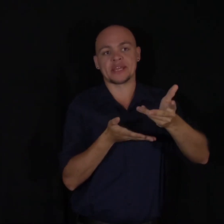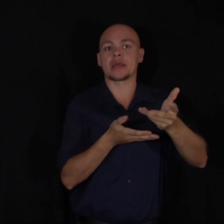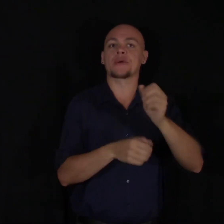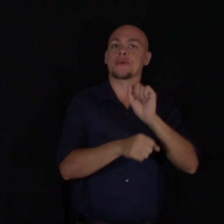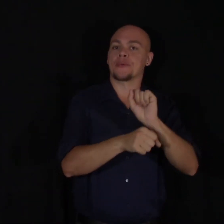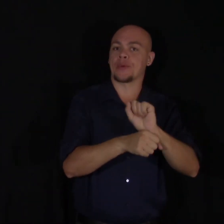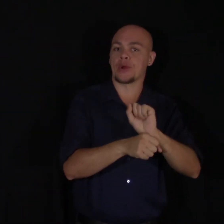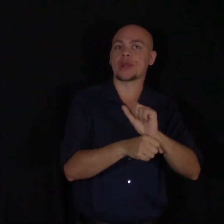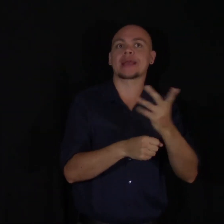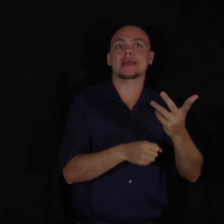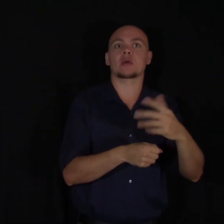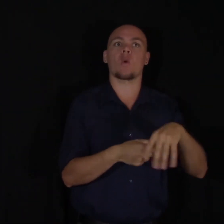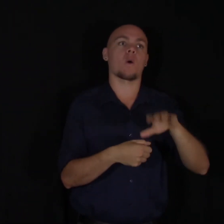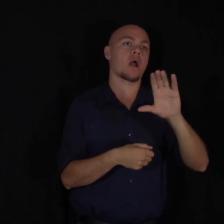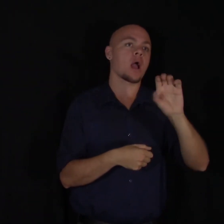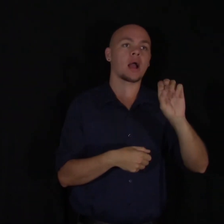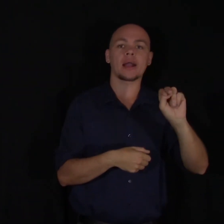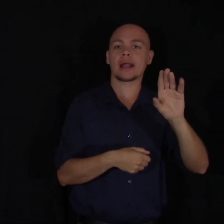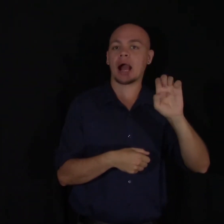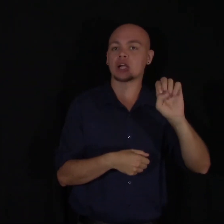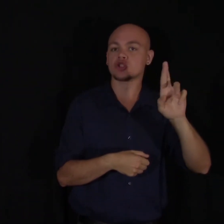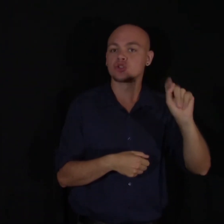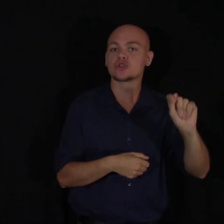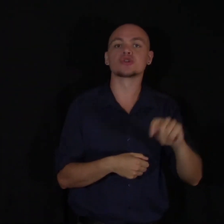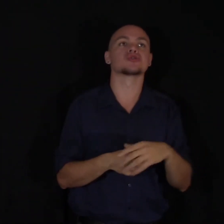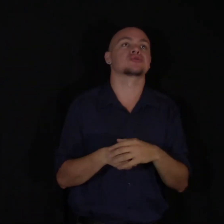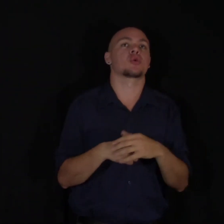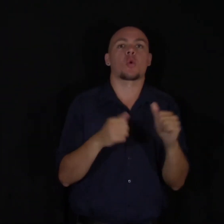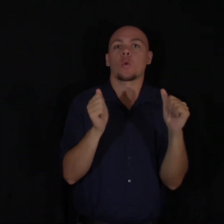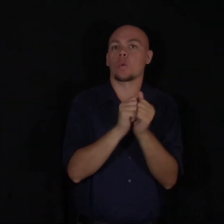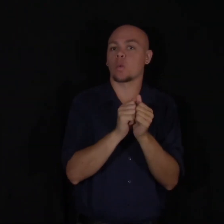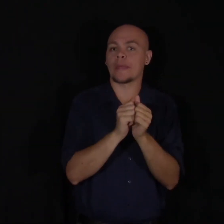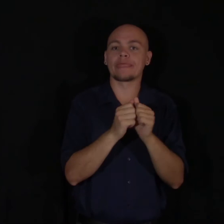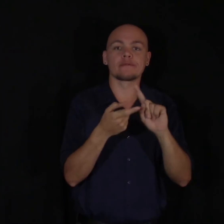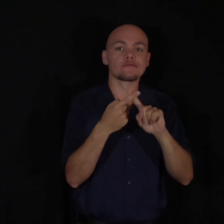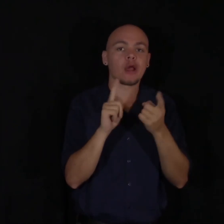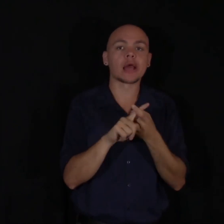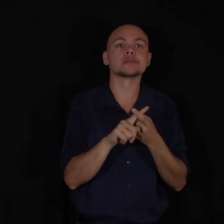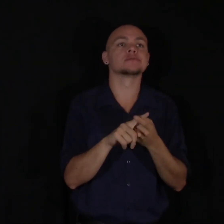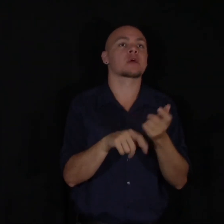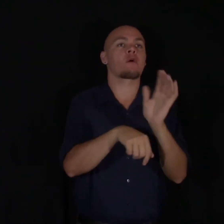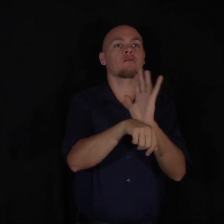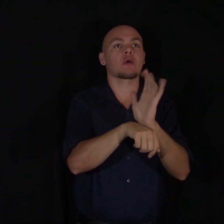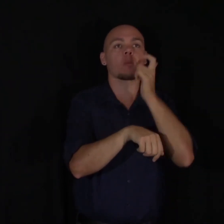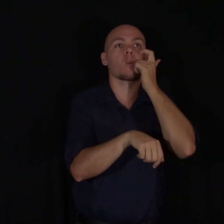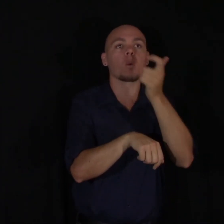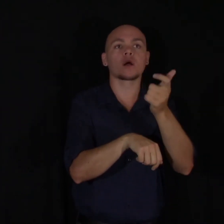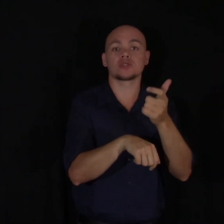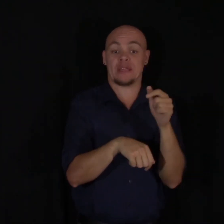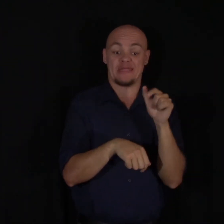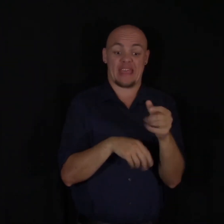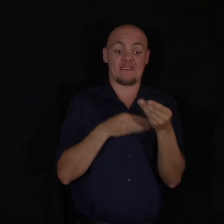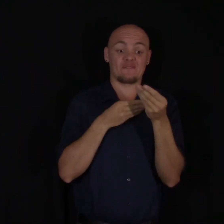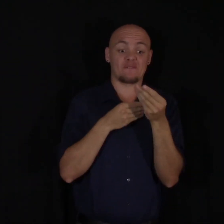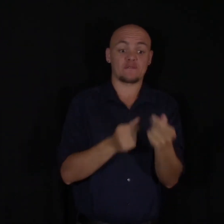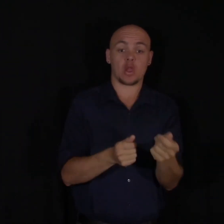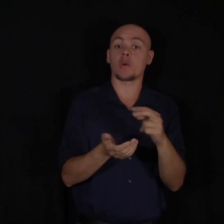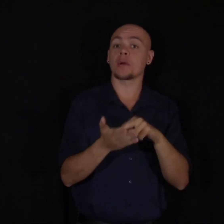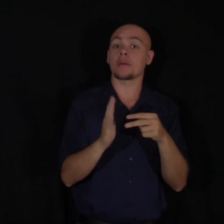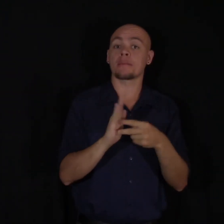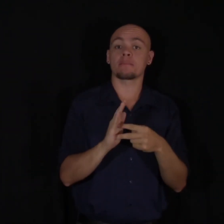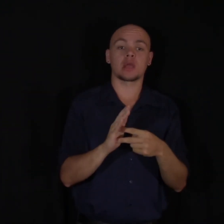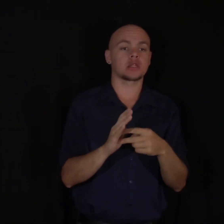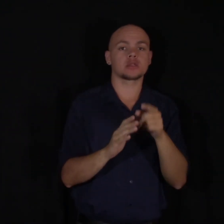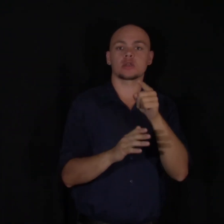at a concert or with friends or watching a film. And this state of engagement or flow is basically being in the